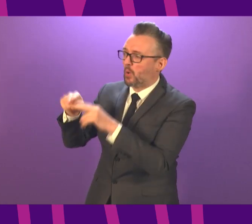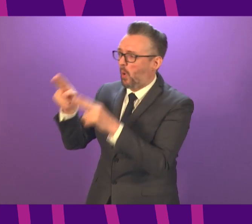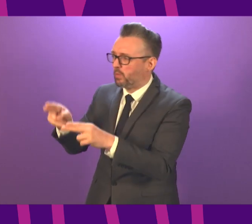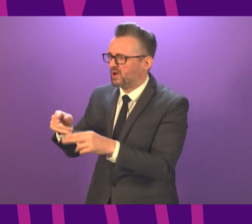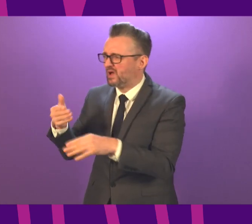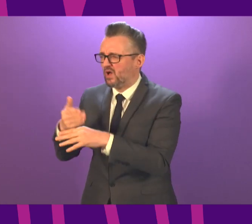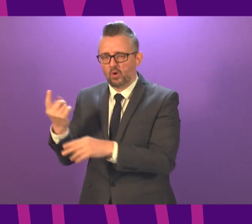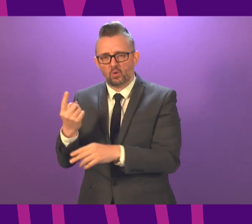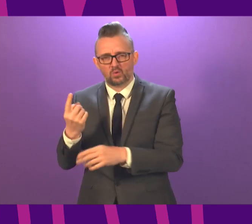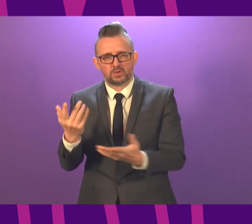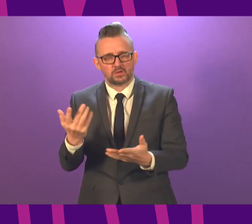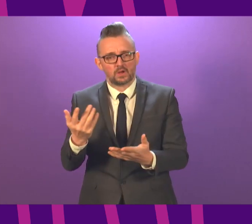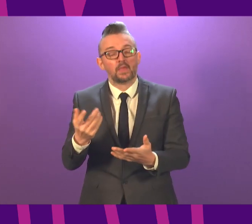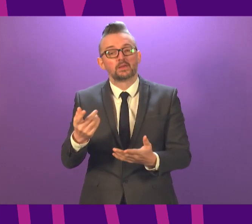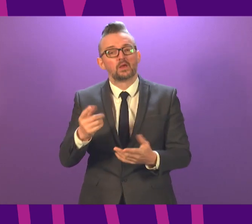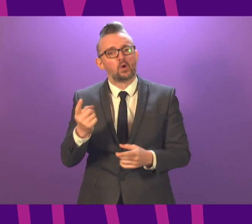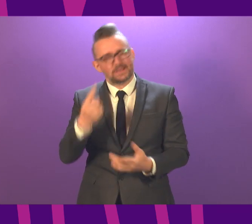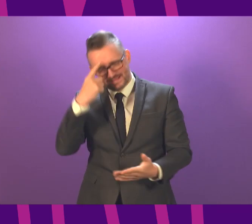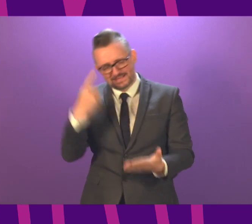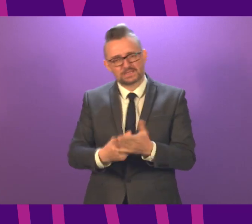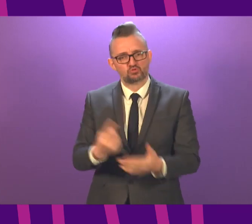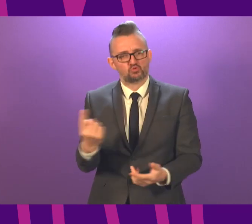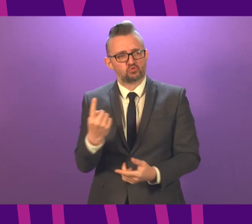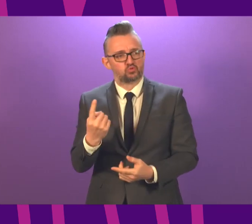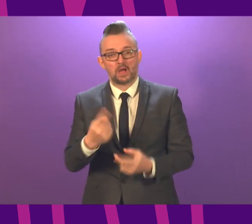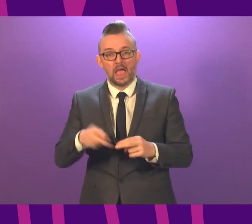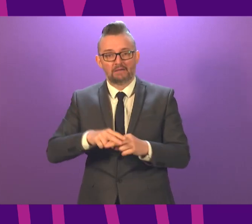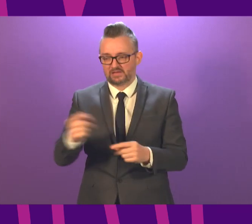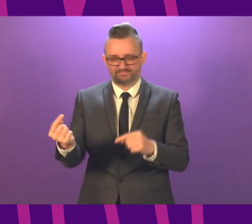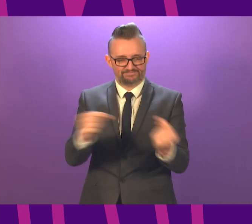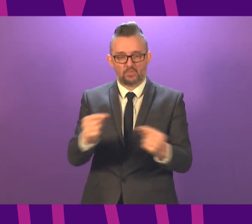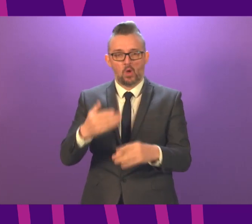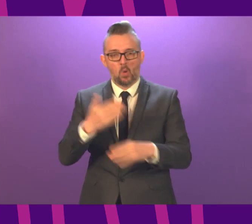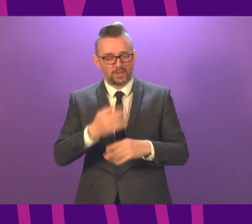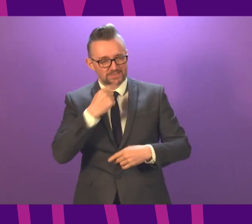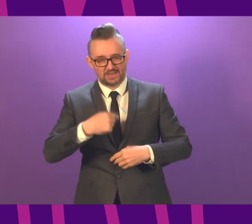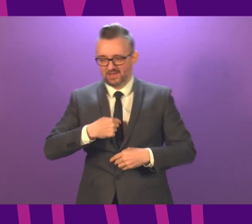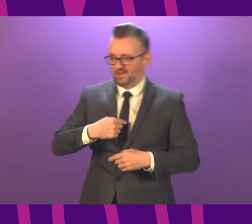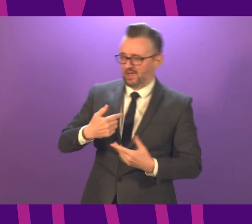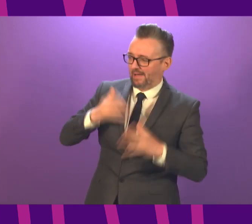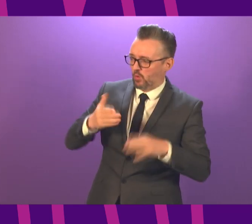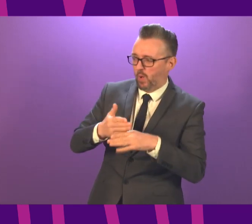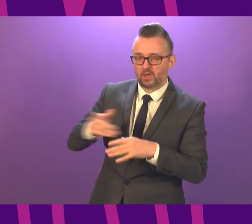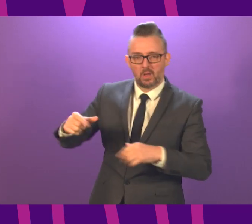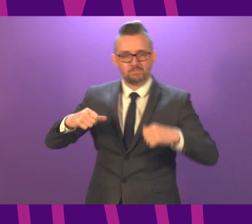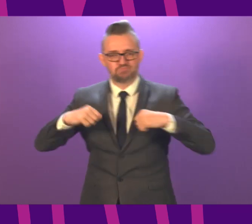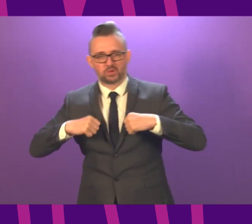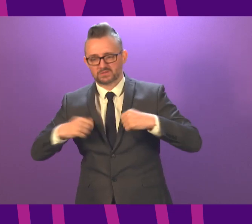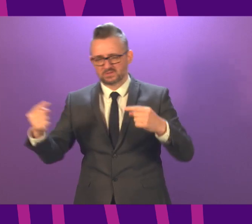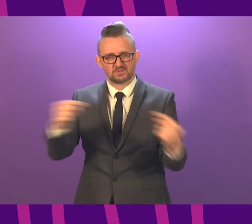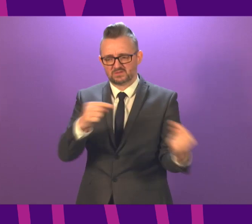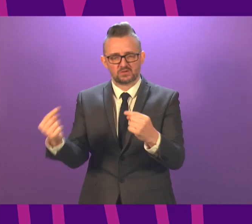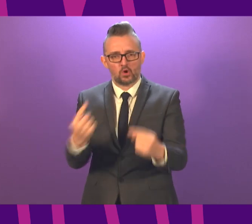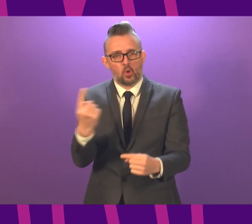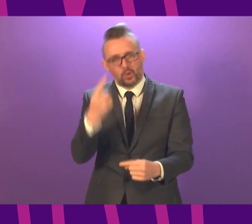Also, who makes these decisions and what is the process of arbitration in the event of a dispute between a workplace and a local authority or a boss and an employee.